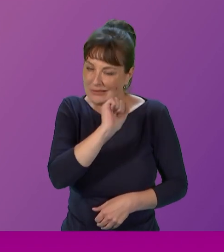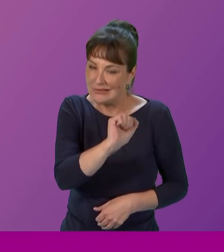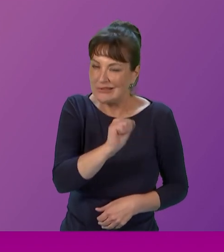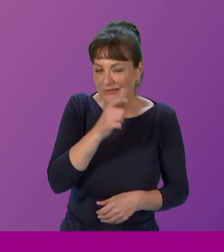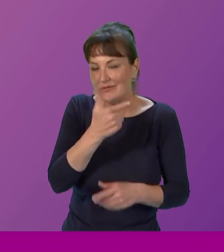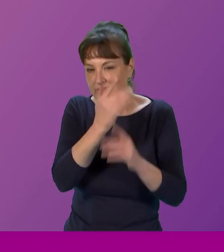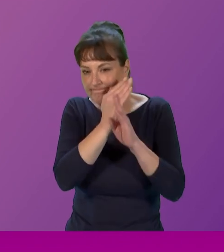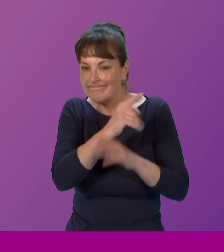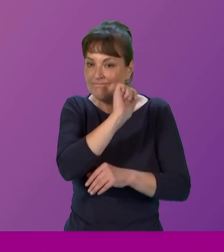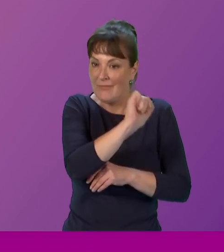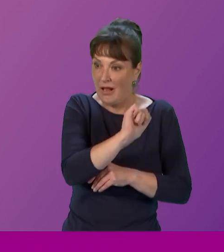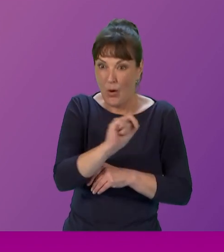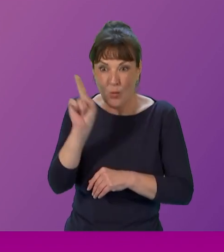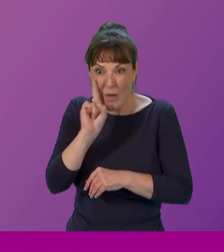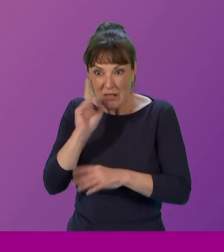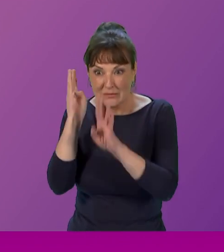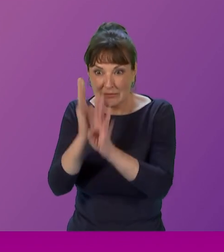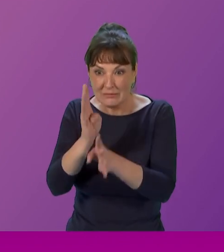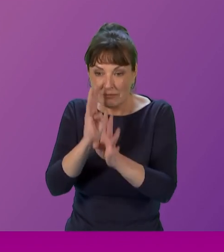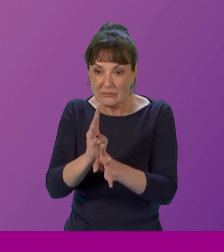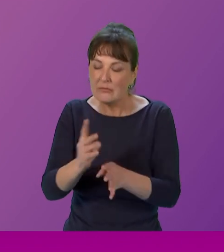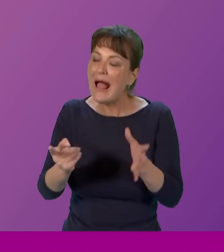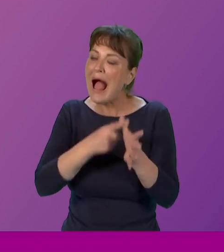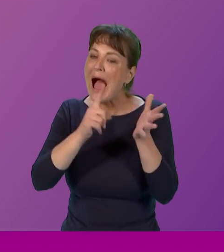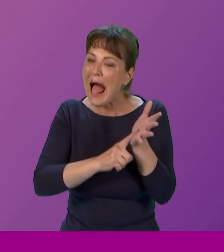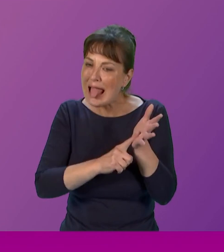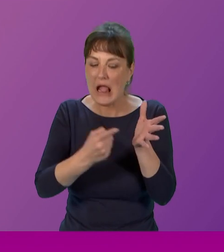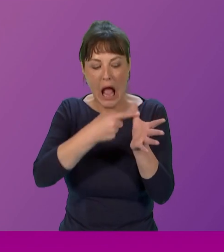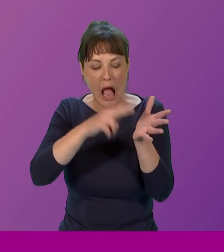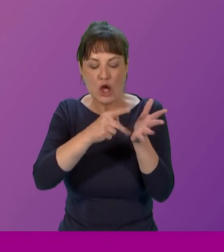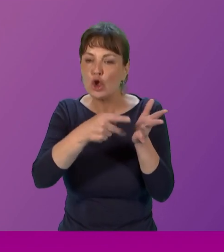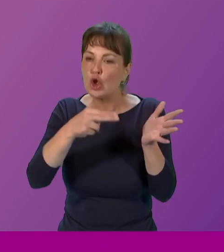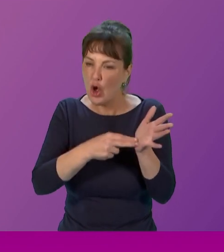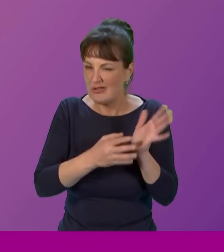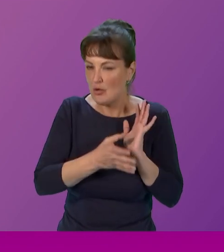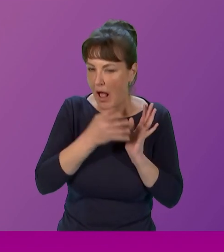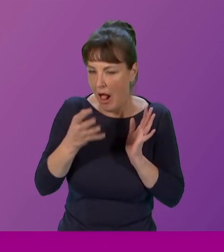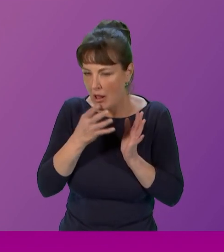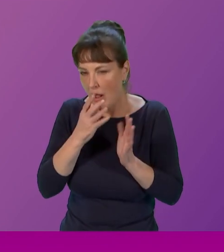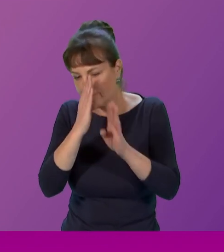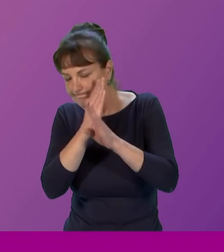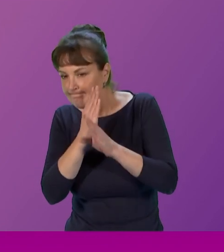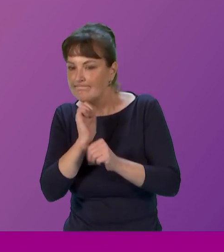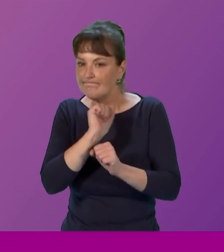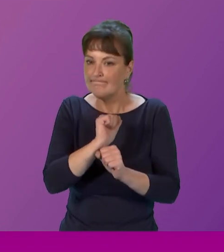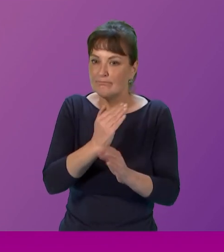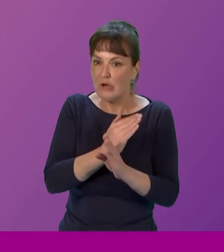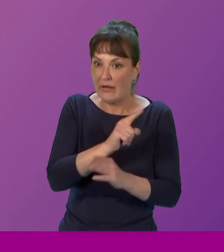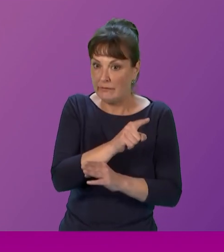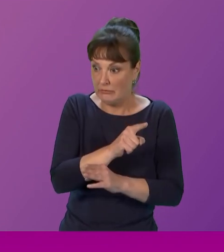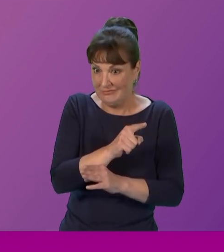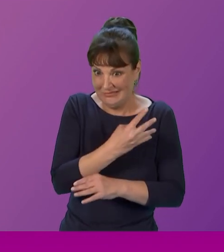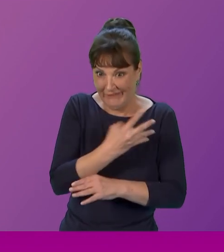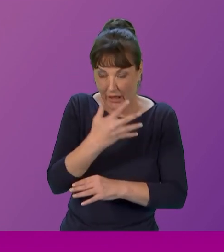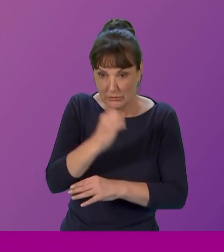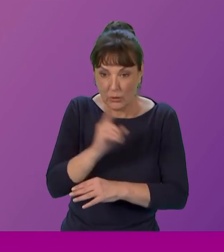-Anon is a free, um, support. Um, and I think prior to the pandemic, there was a